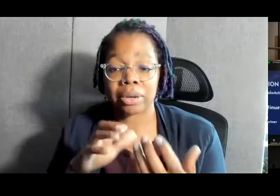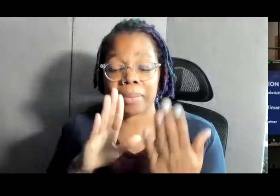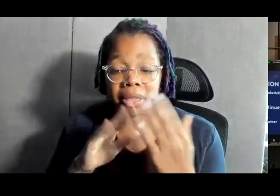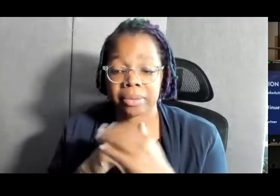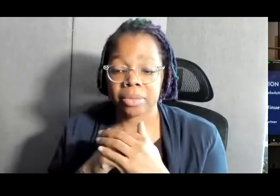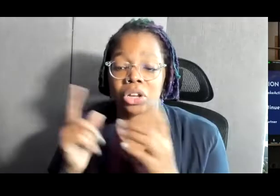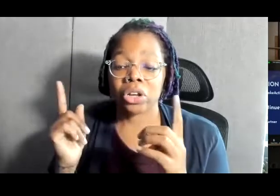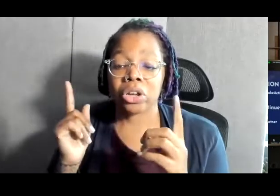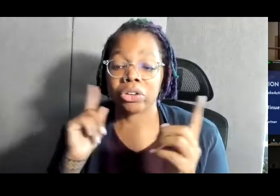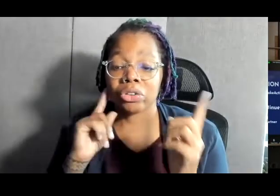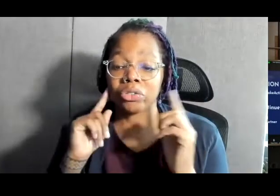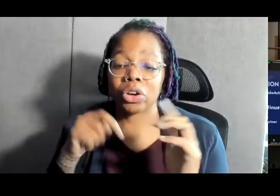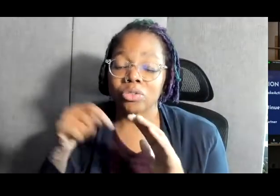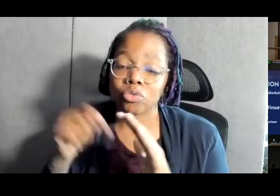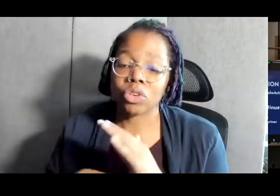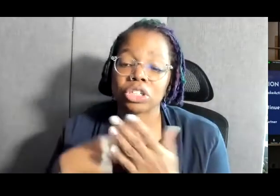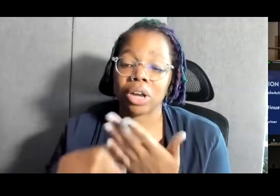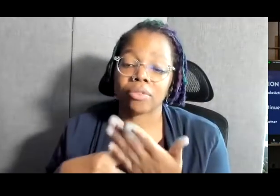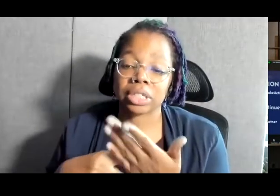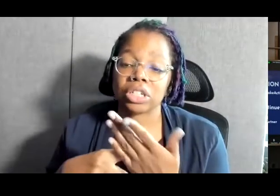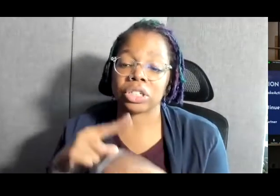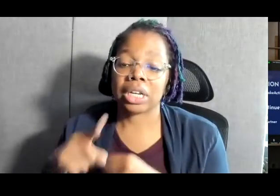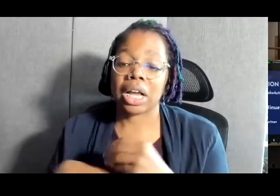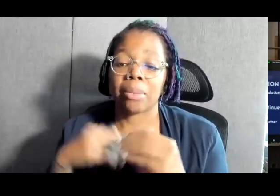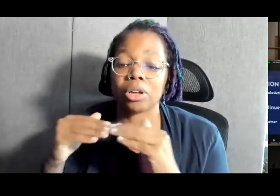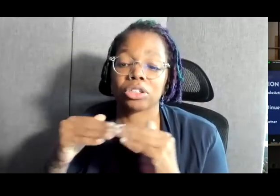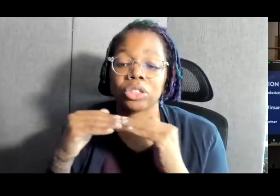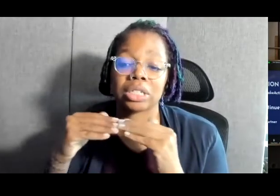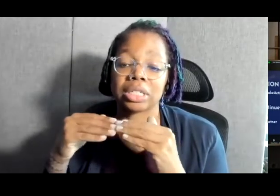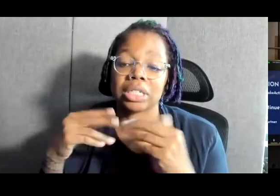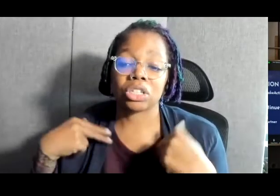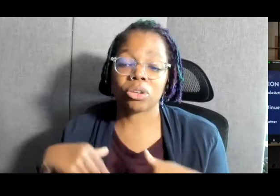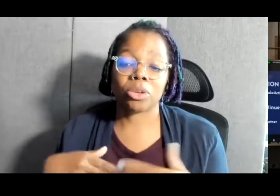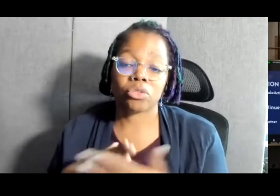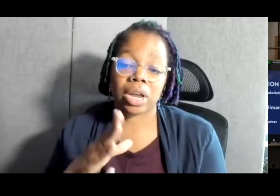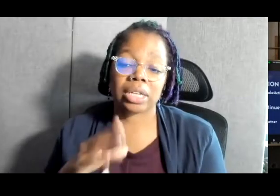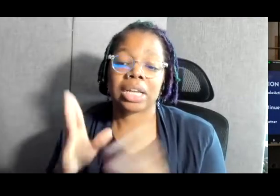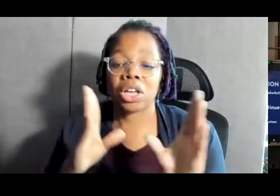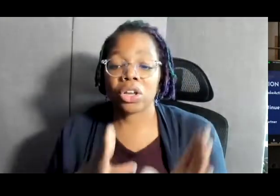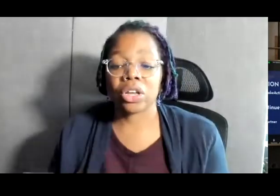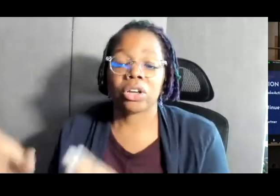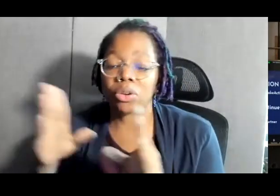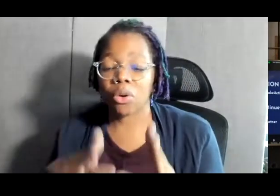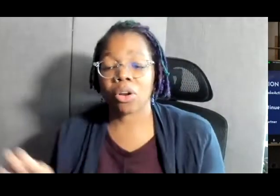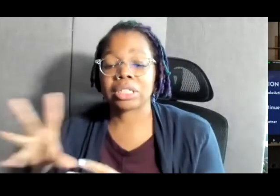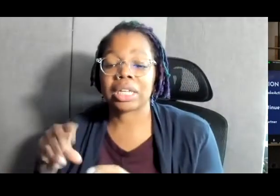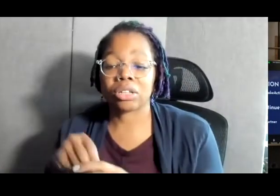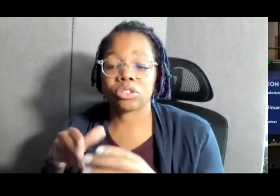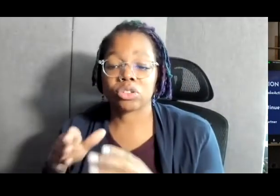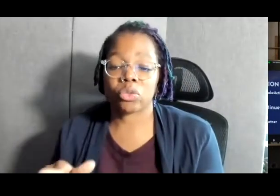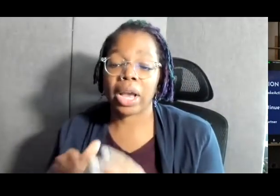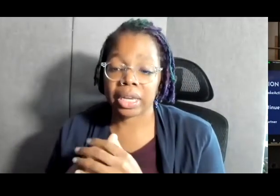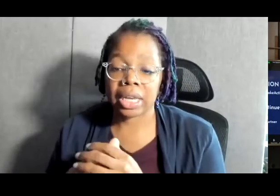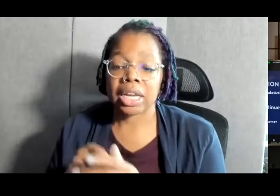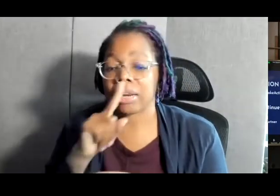rich, rich conversations about justice and human rights, and organizing in an inclusive way on the ground, to make